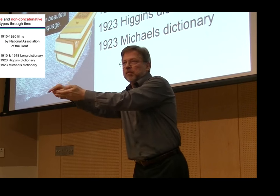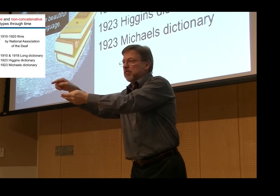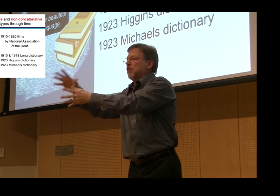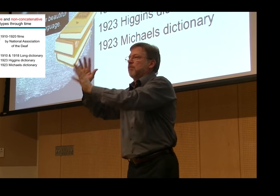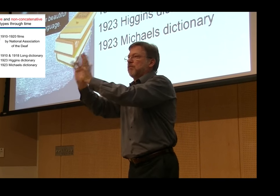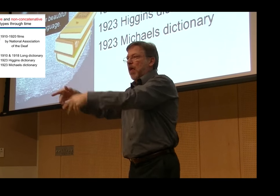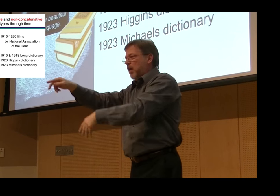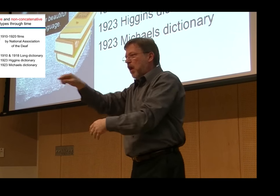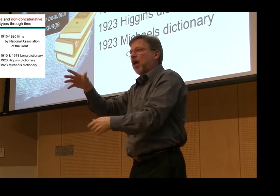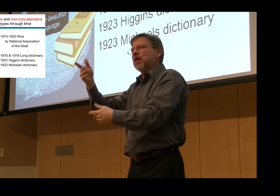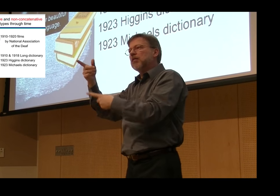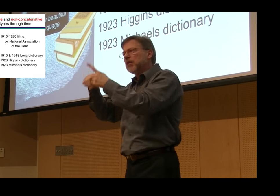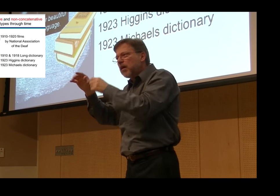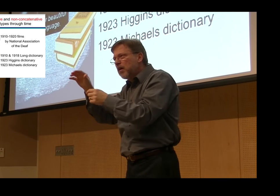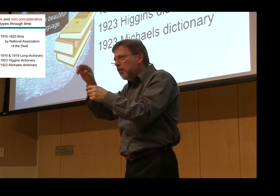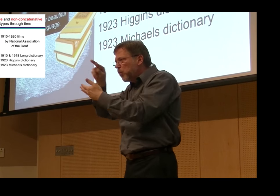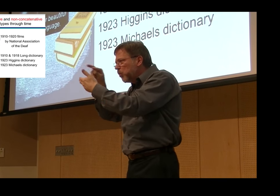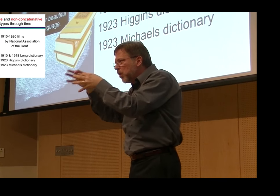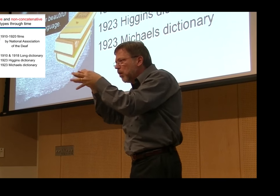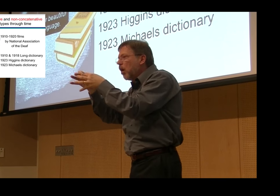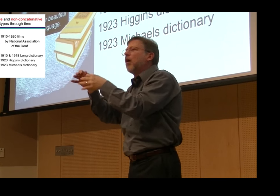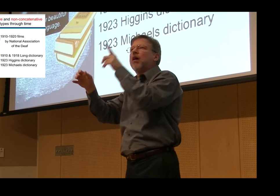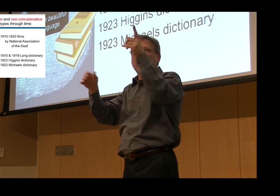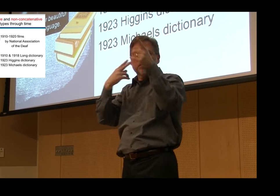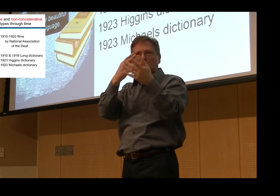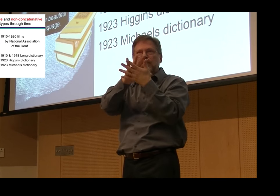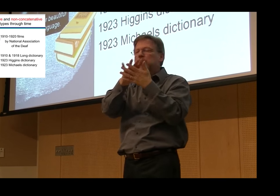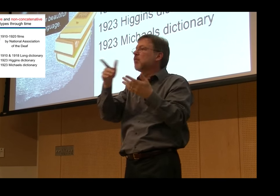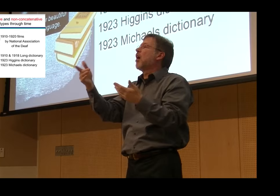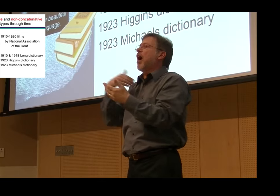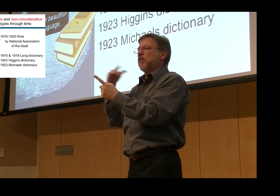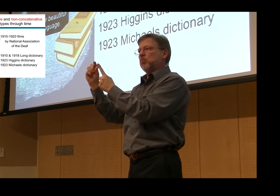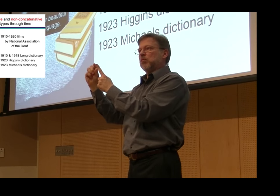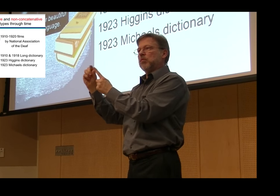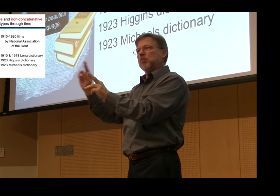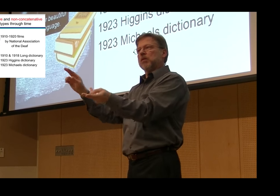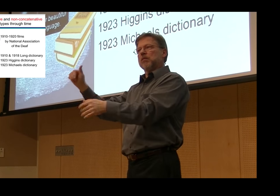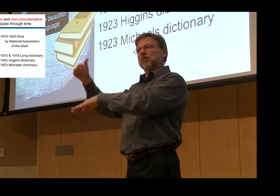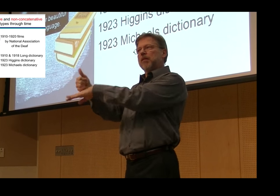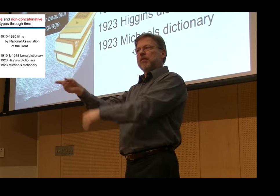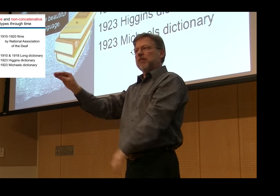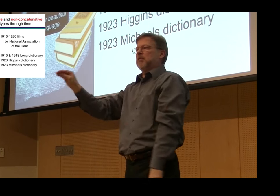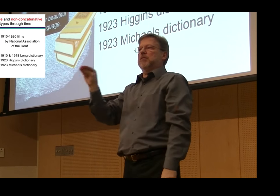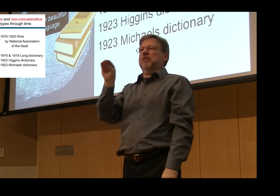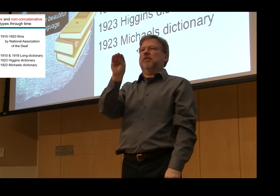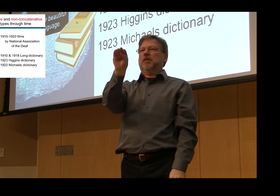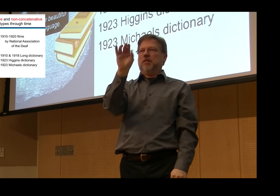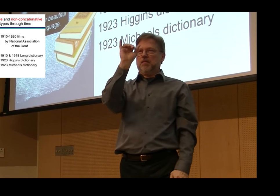While these films were being made, there were people also producing dictionaries. of lexical